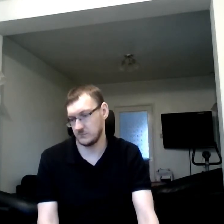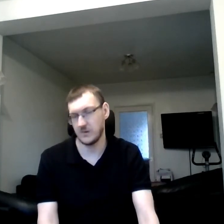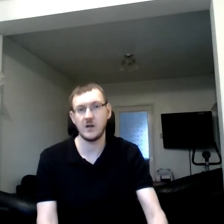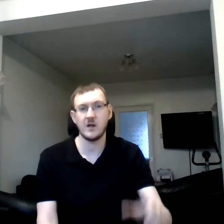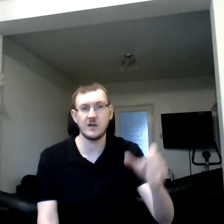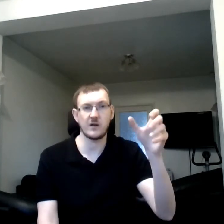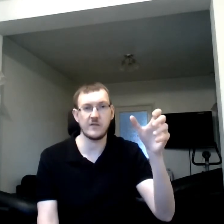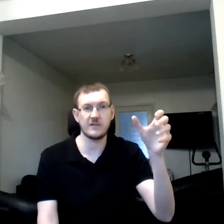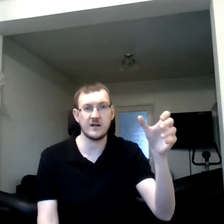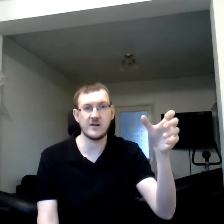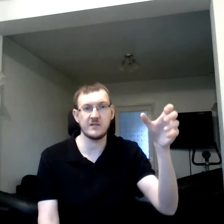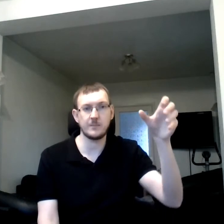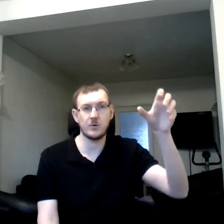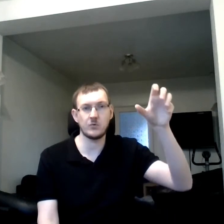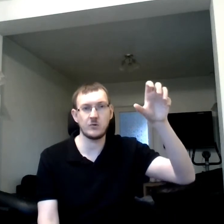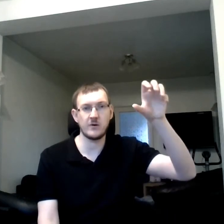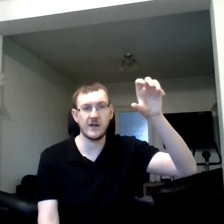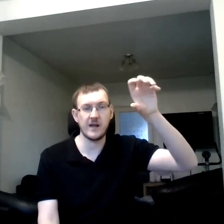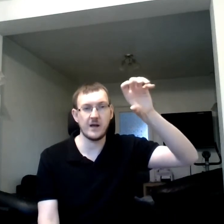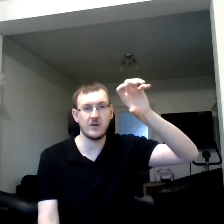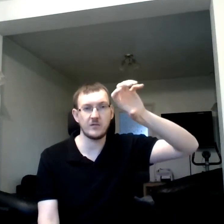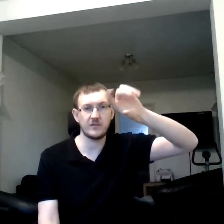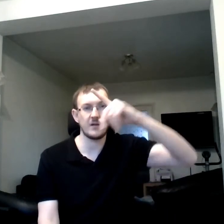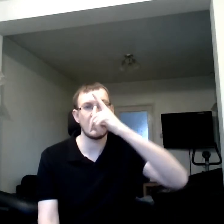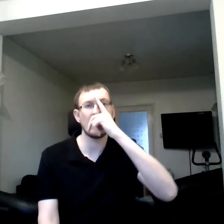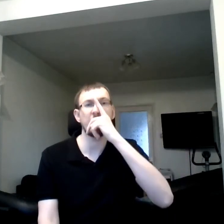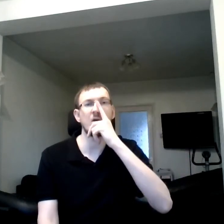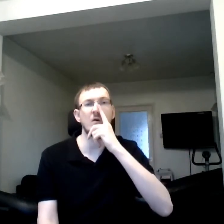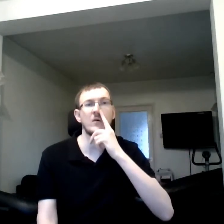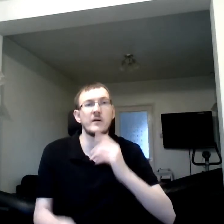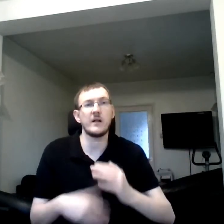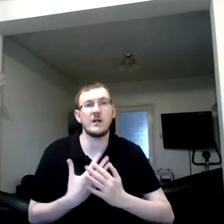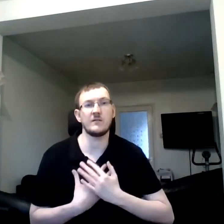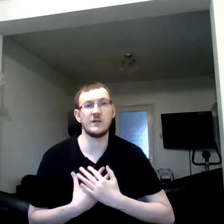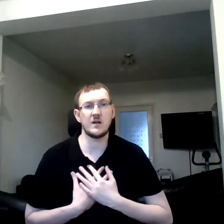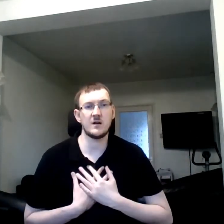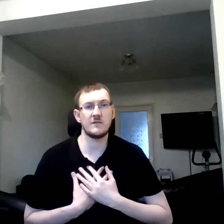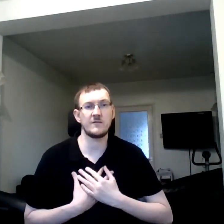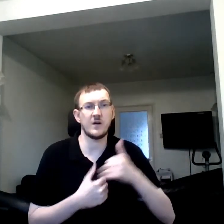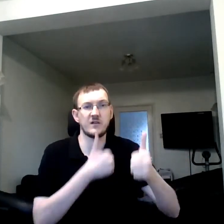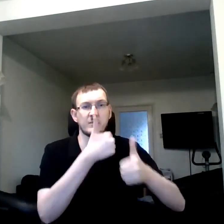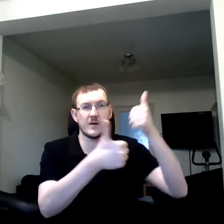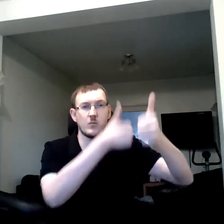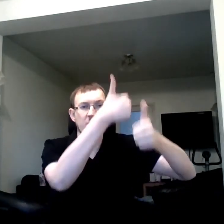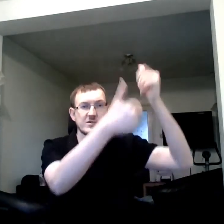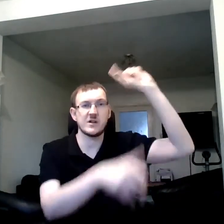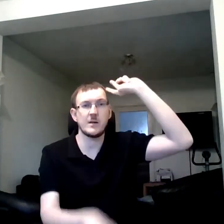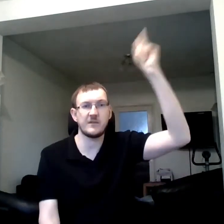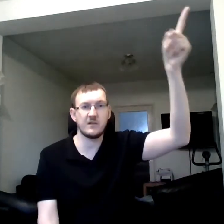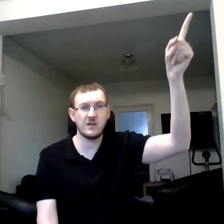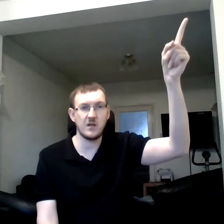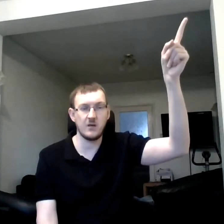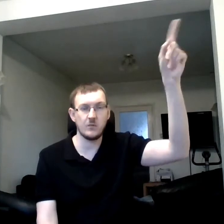So this line is pouring out the oil of love as my worship to you.